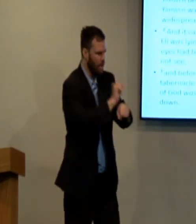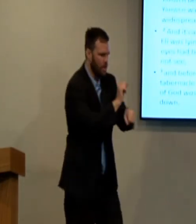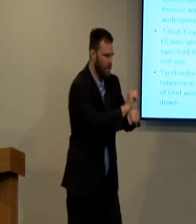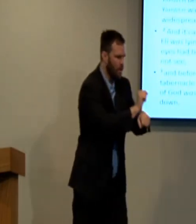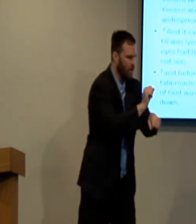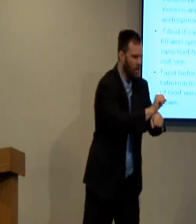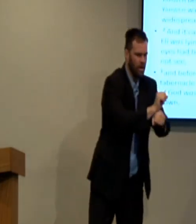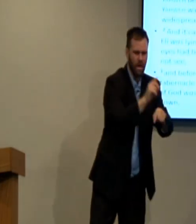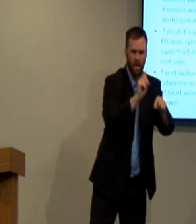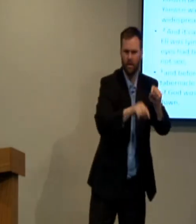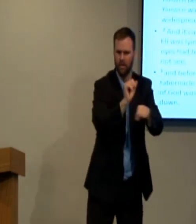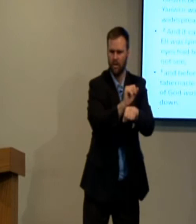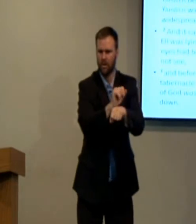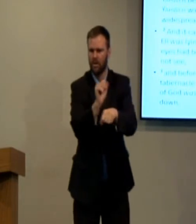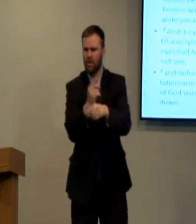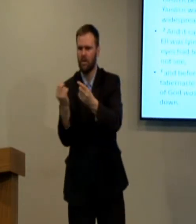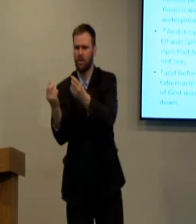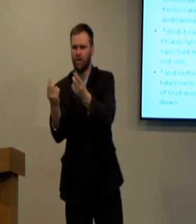He was blind. He couldn't do his job.